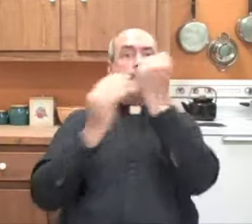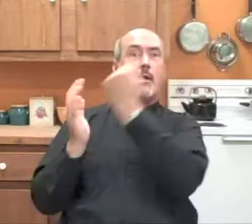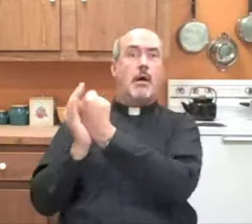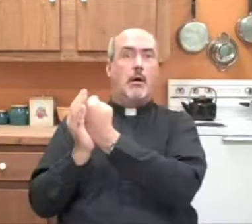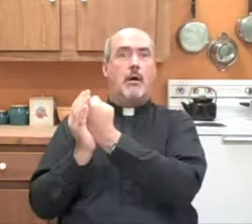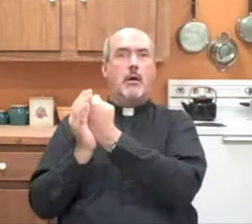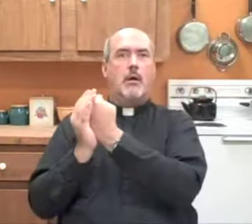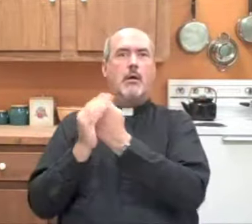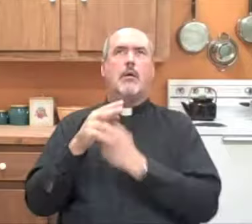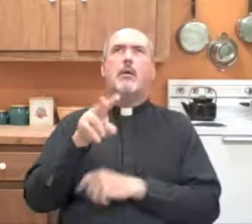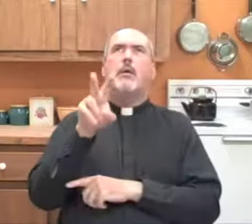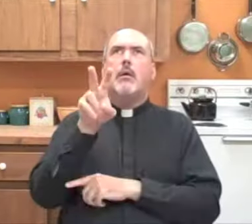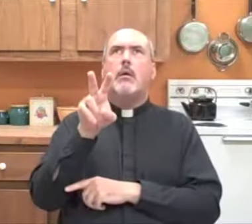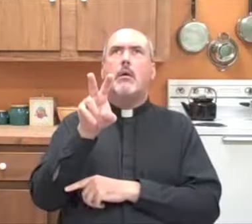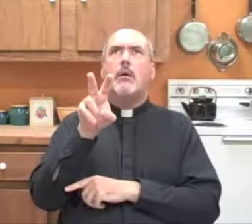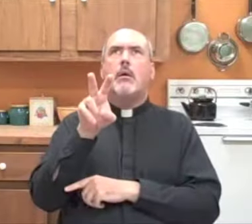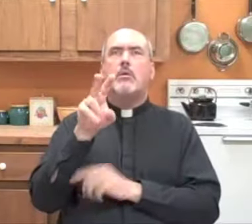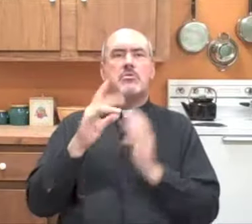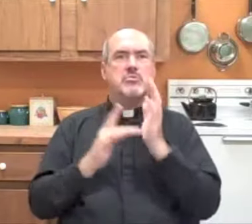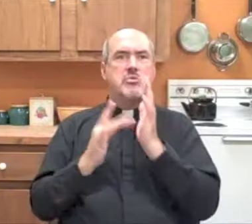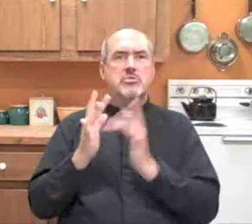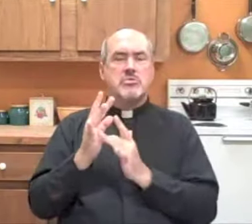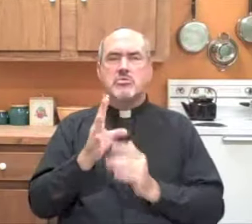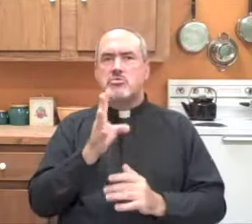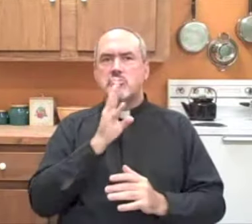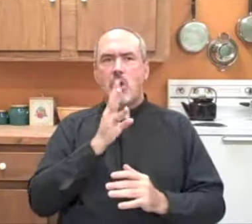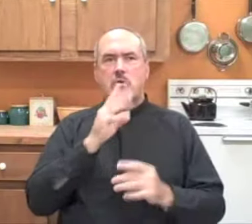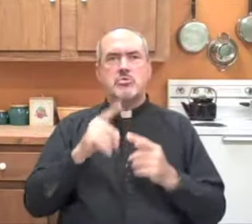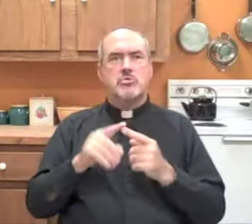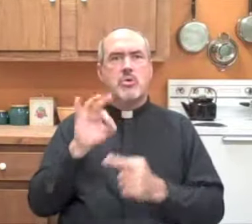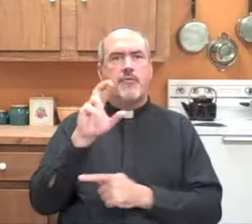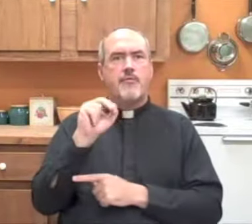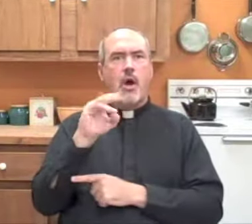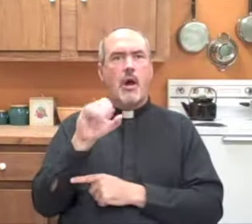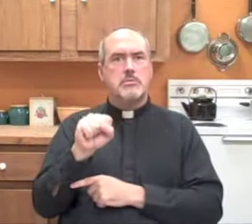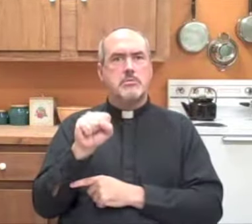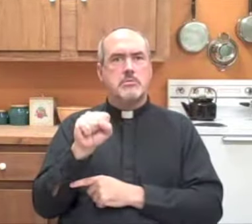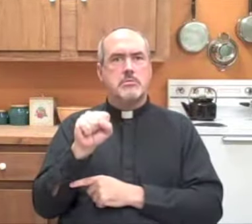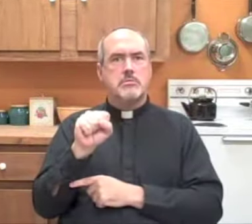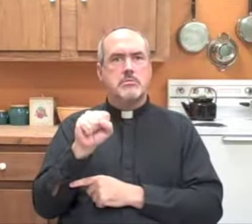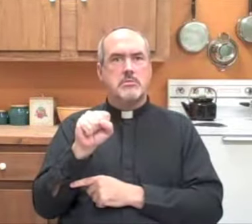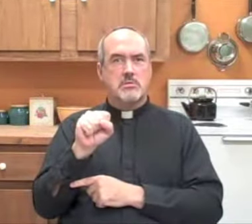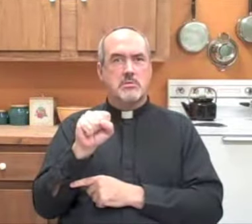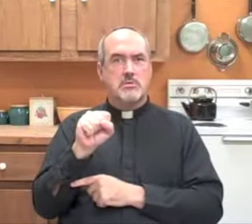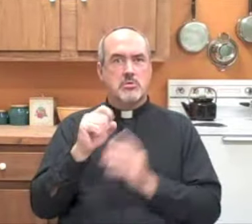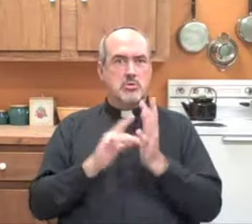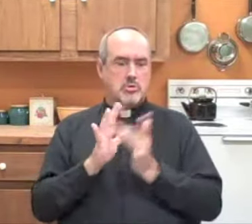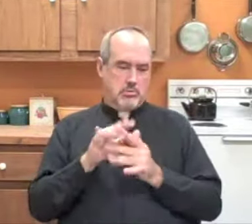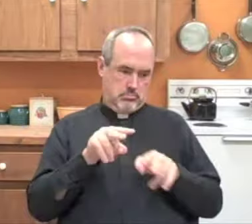It was a painting of Jesus on a cross, and it spoke to St. Francis.